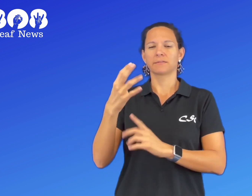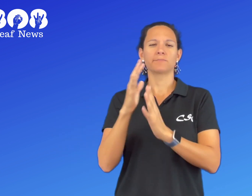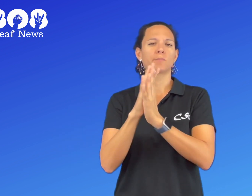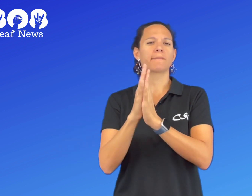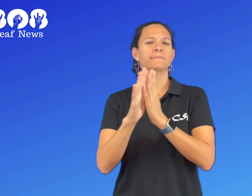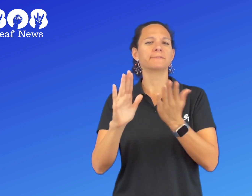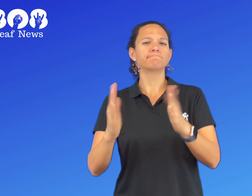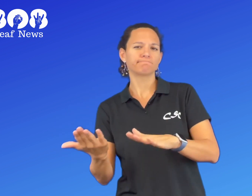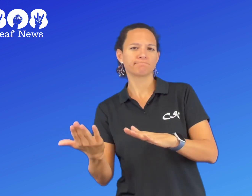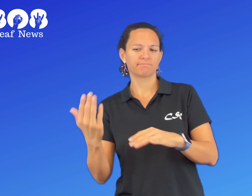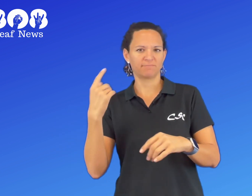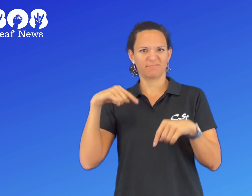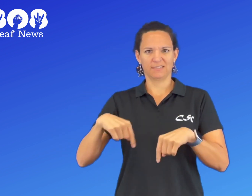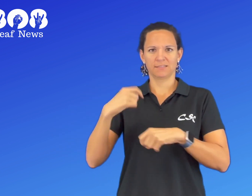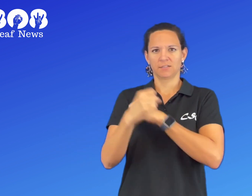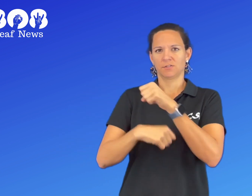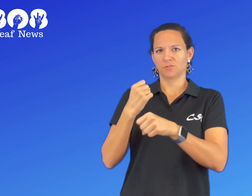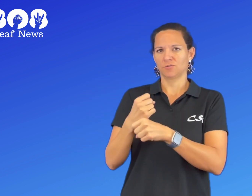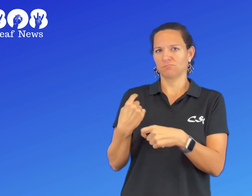traffic fatality so far this year.